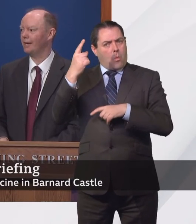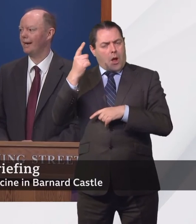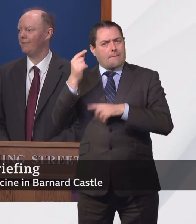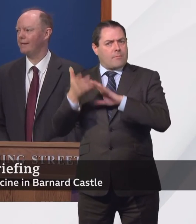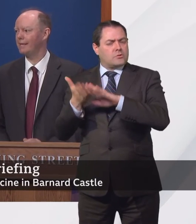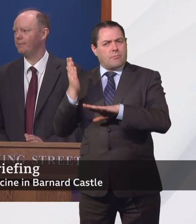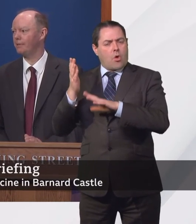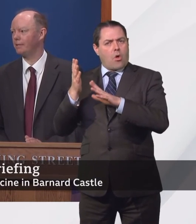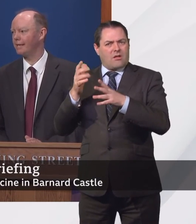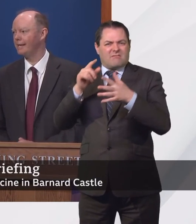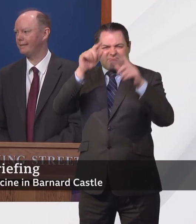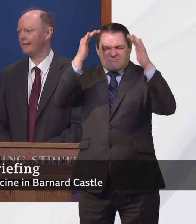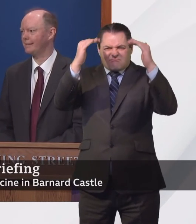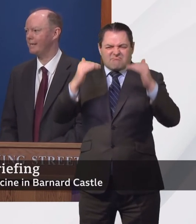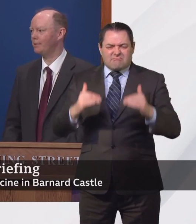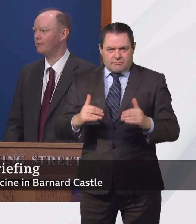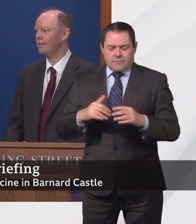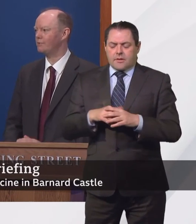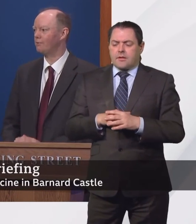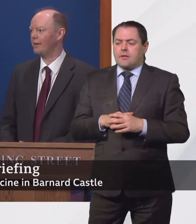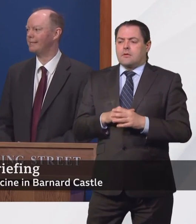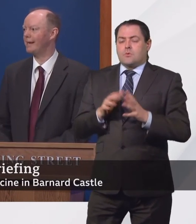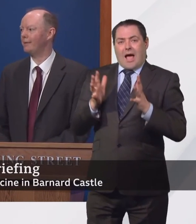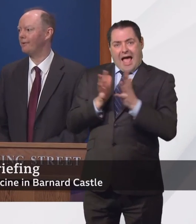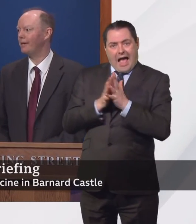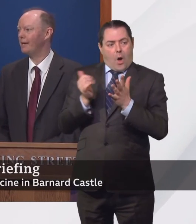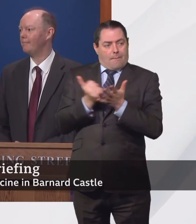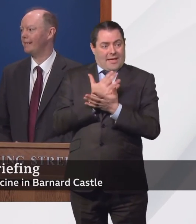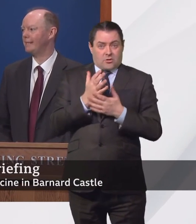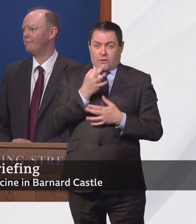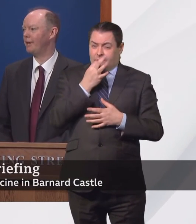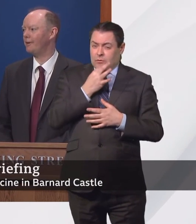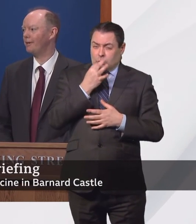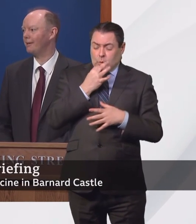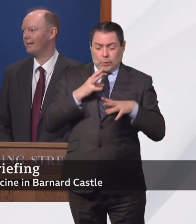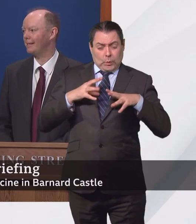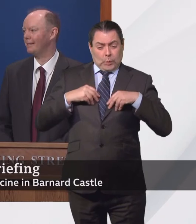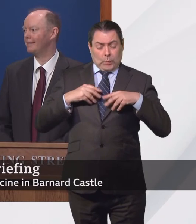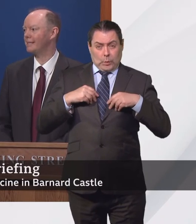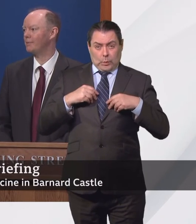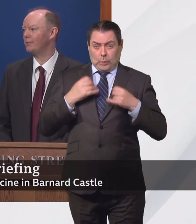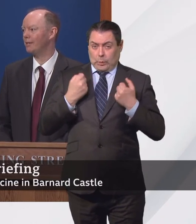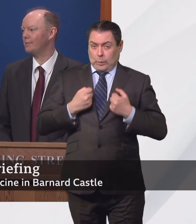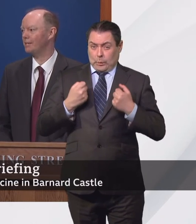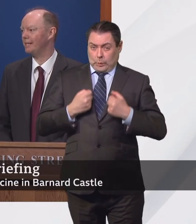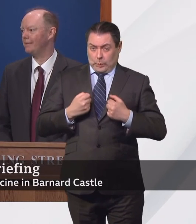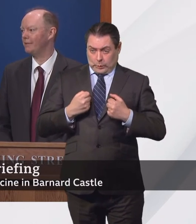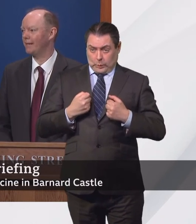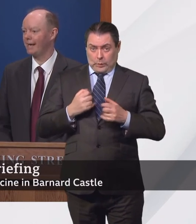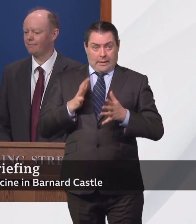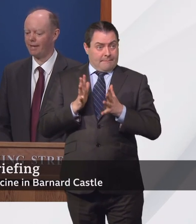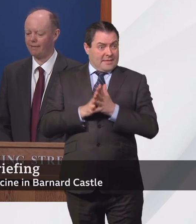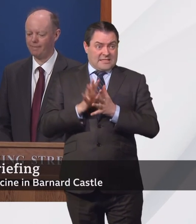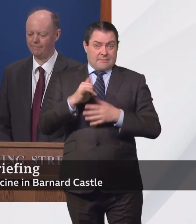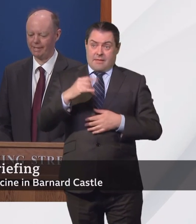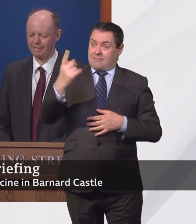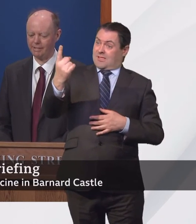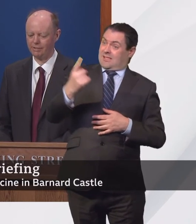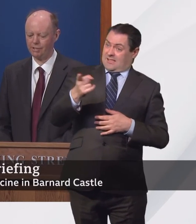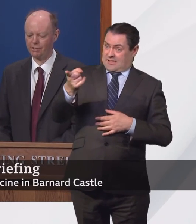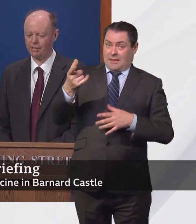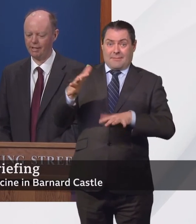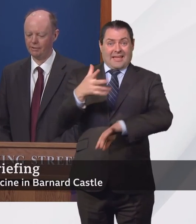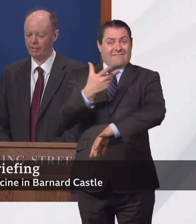protection. And then keeping the key thing is keeping the rates right down makes it very unlikely that someone who comes in, even if they have been